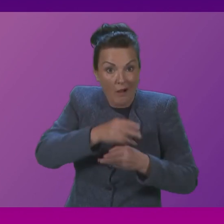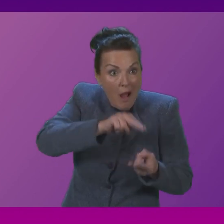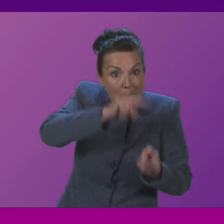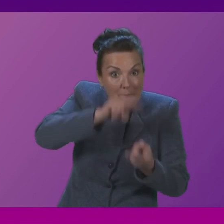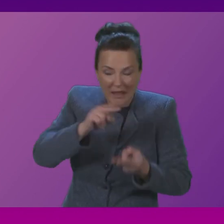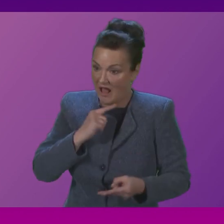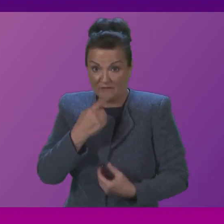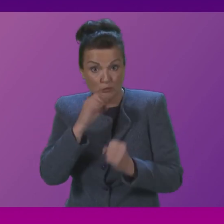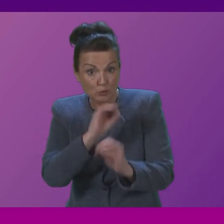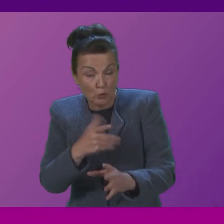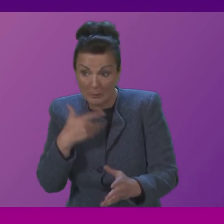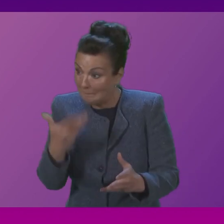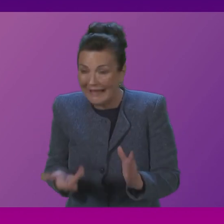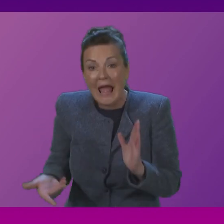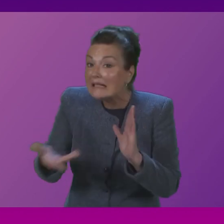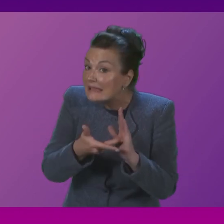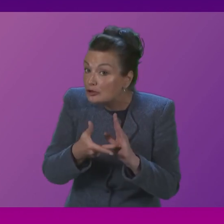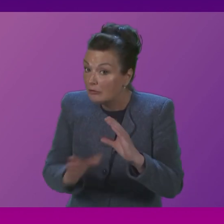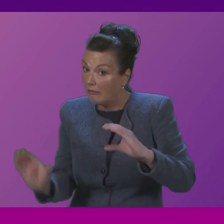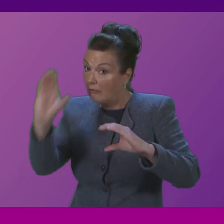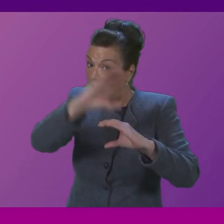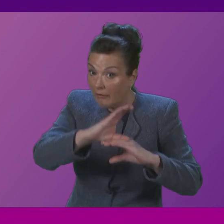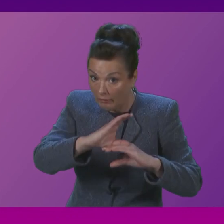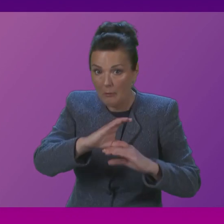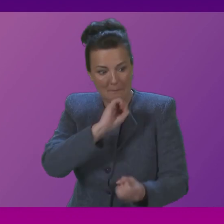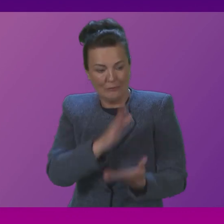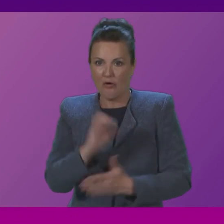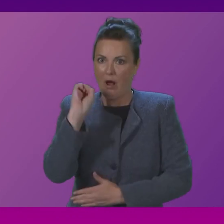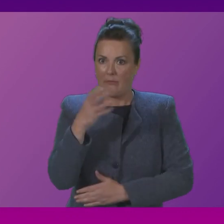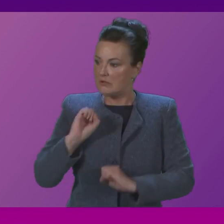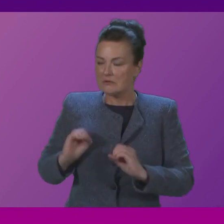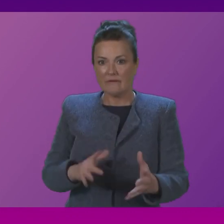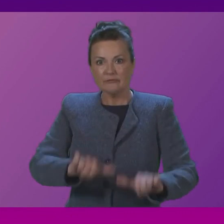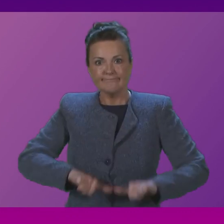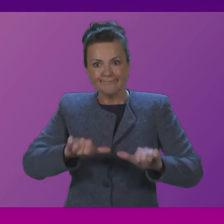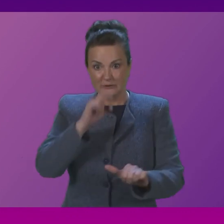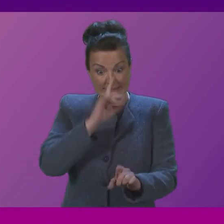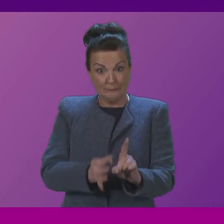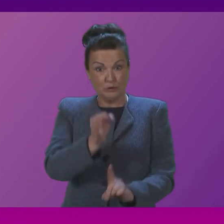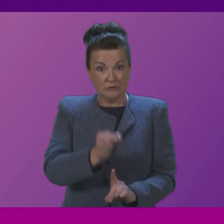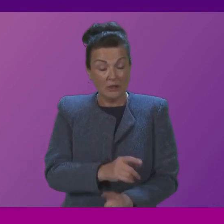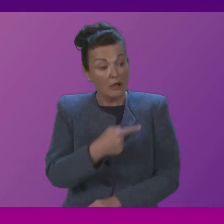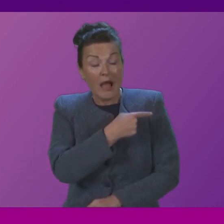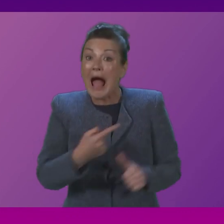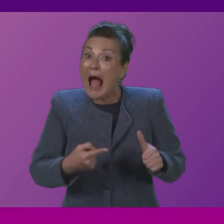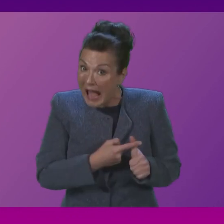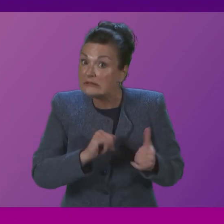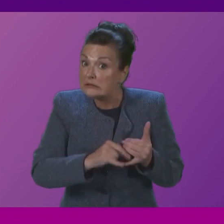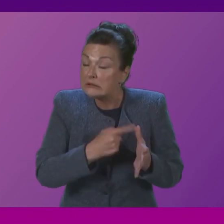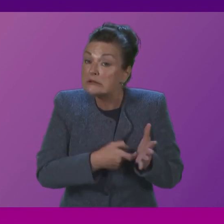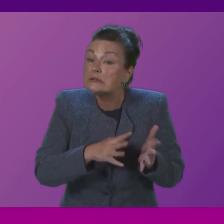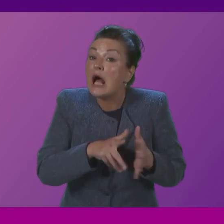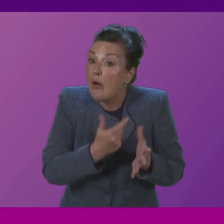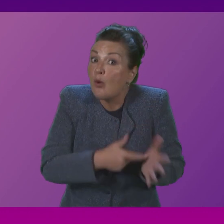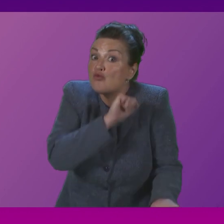additional investment that we are putting into the ambulance service to ensure that we can see that improvement. Where Anna Sauer is right is that these